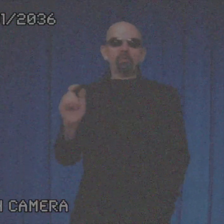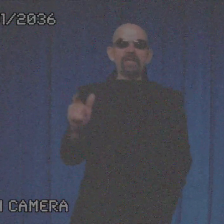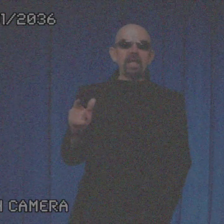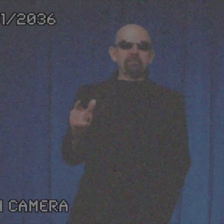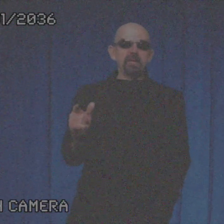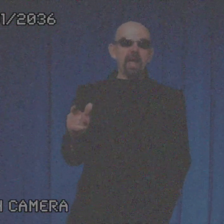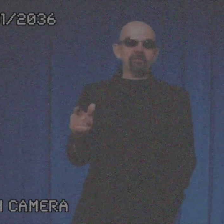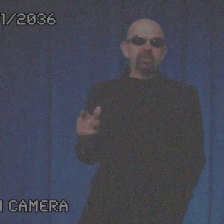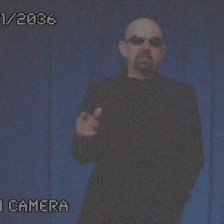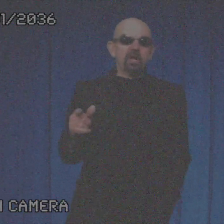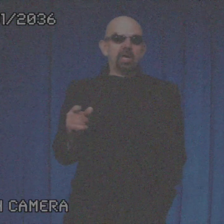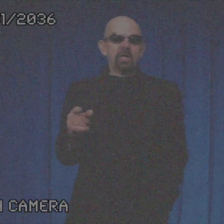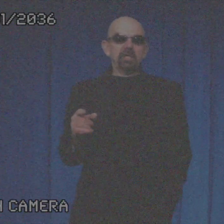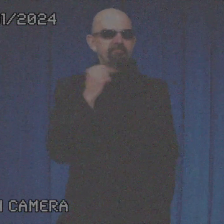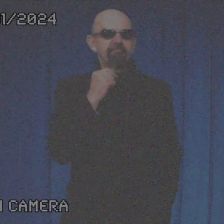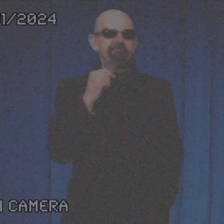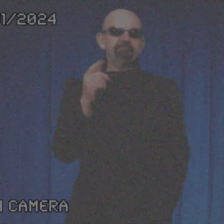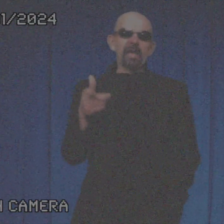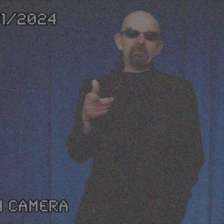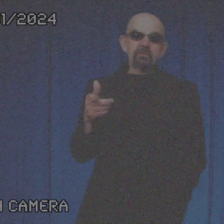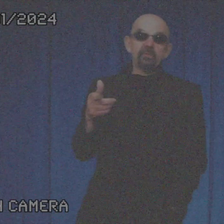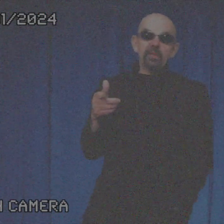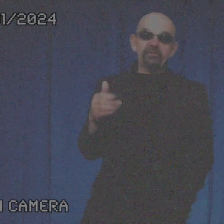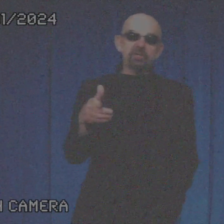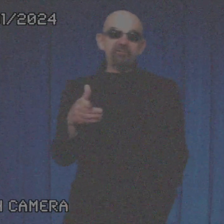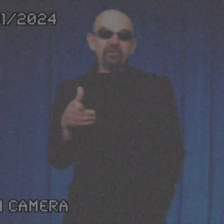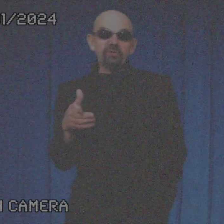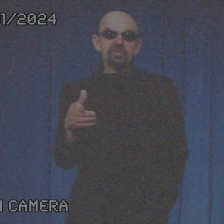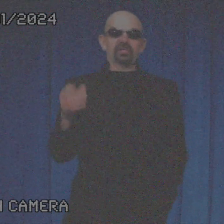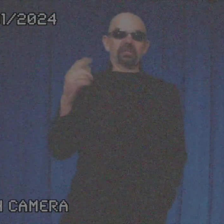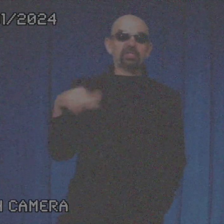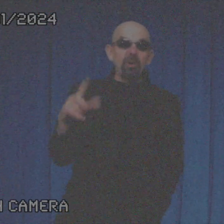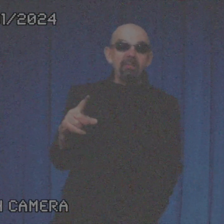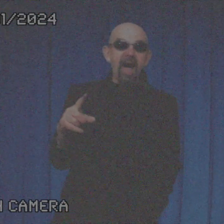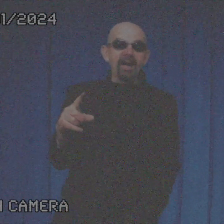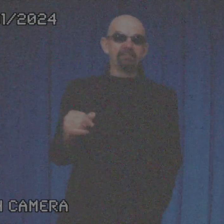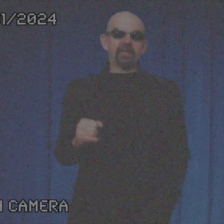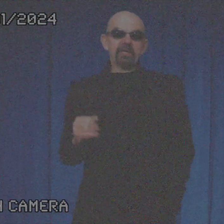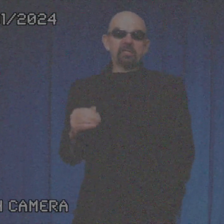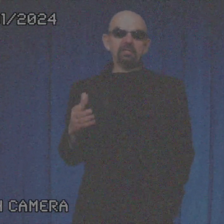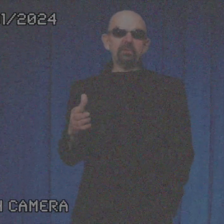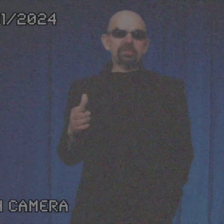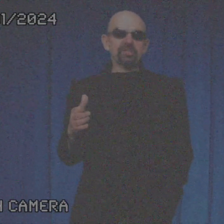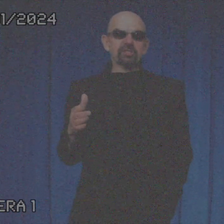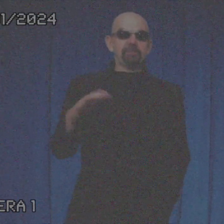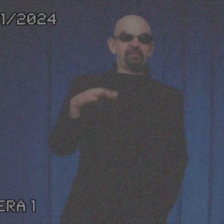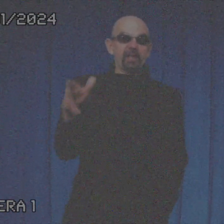Well, that can't be allowed. Uh, now, if you're confused, so am I. Couldn't we just simplify the